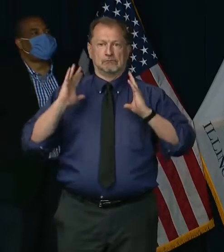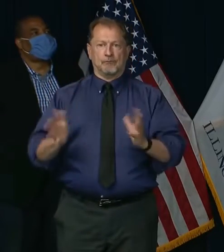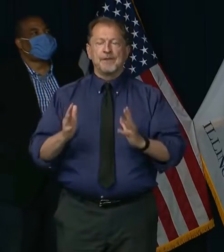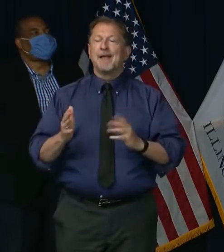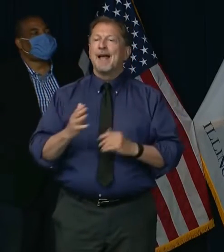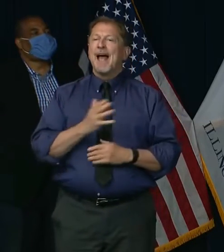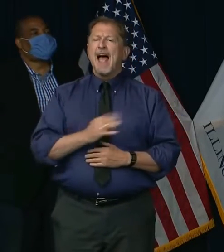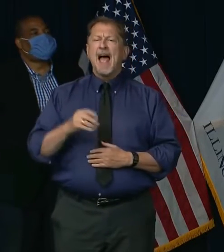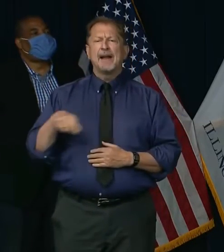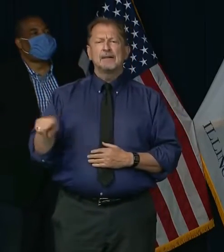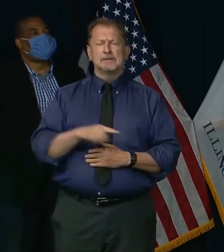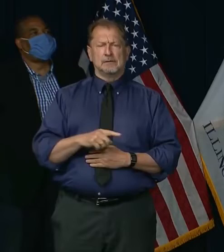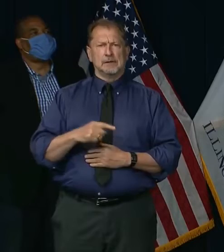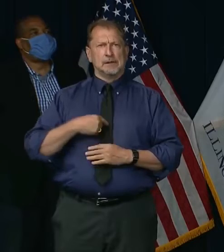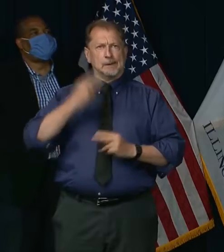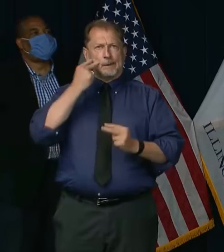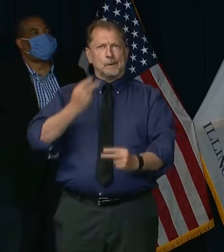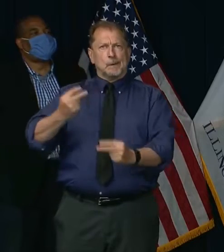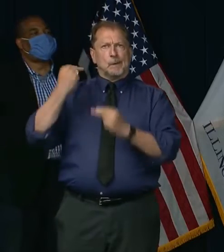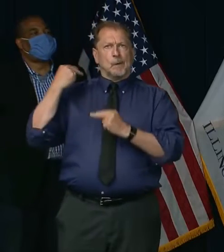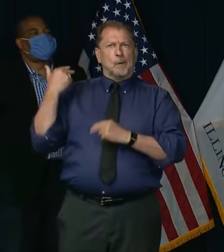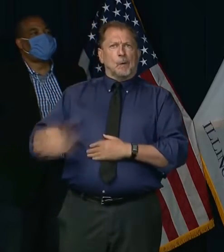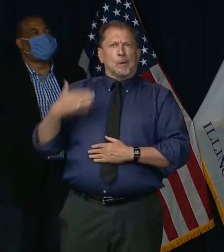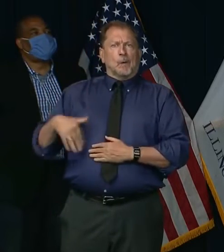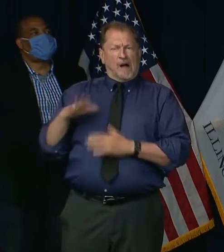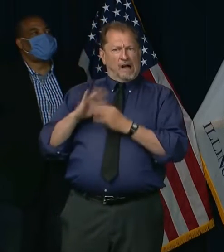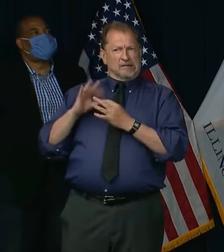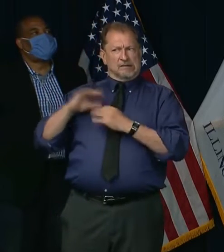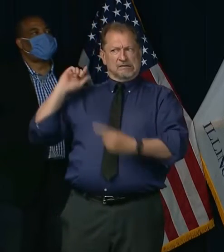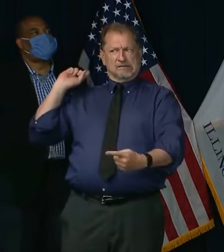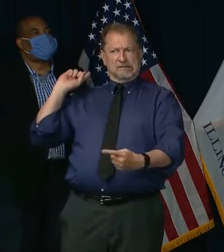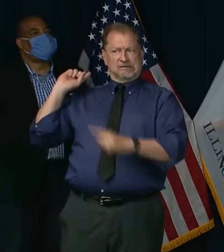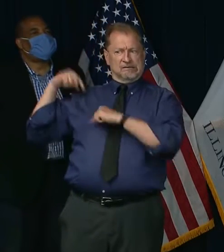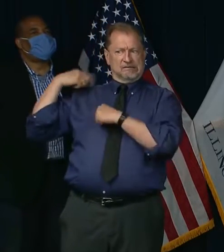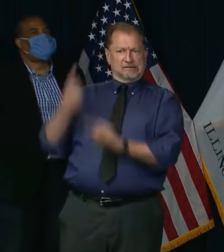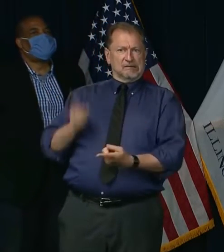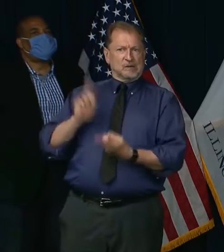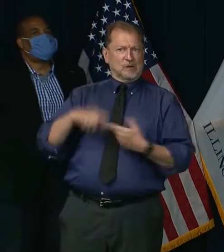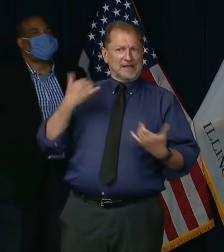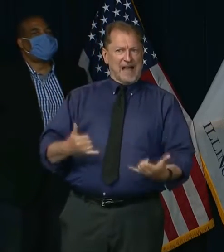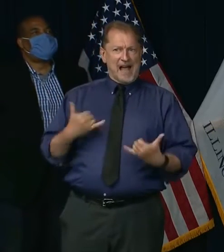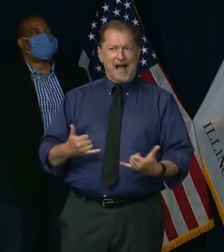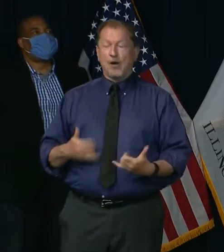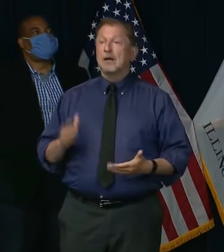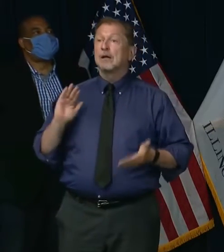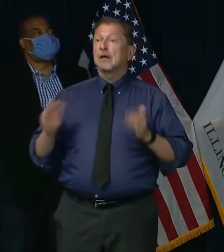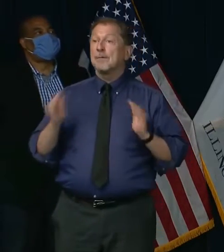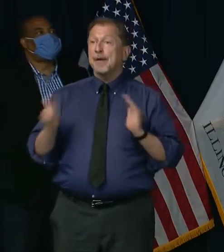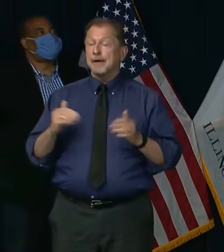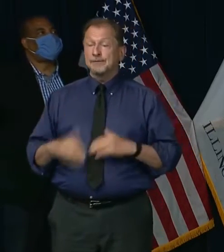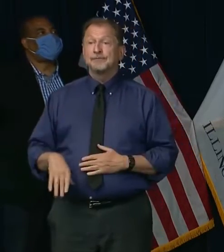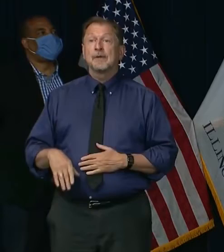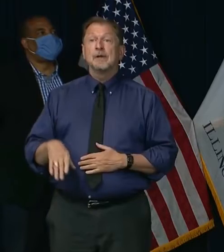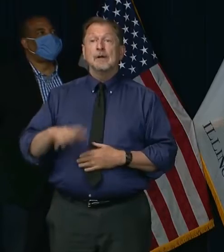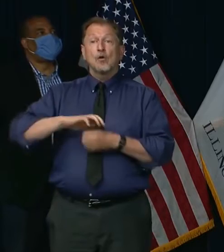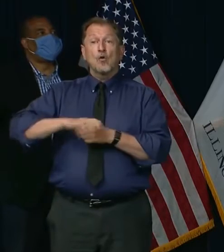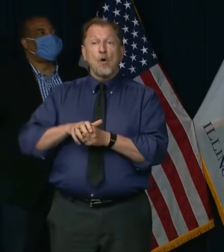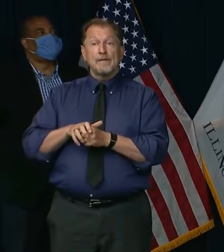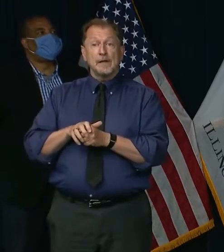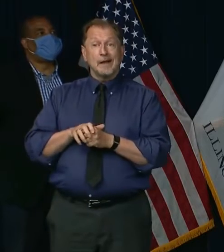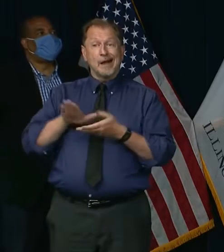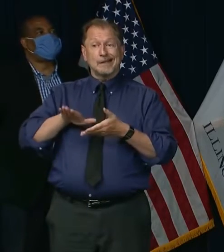remind you of where we've come from. Statewide, our COVID-related deaths per day are down